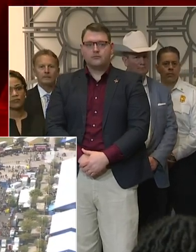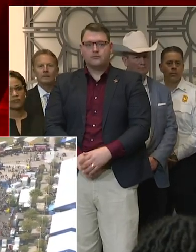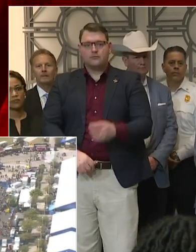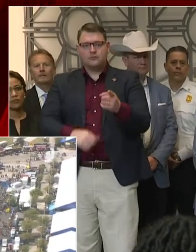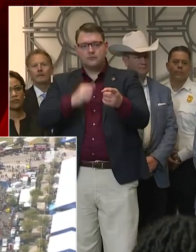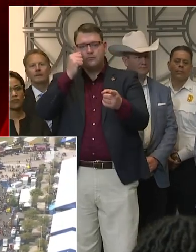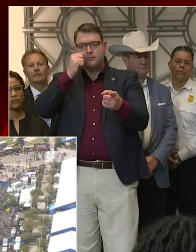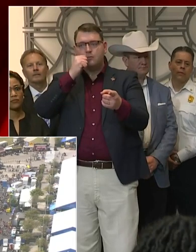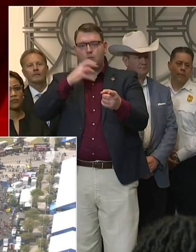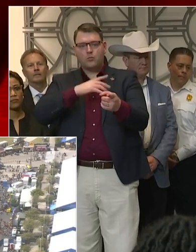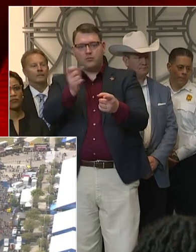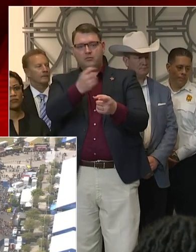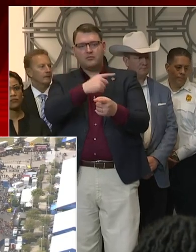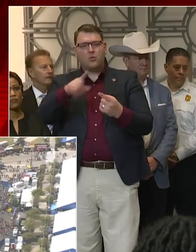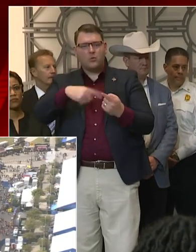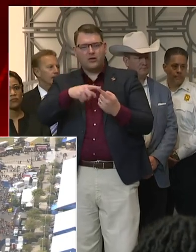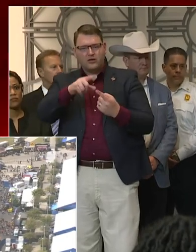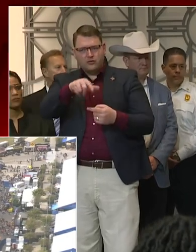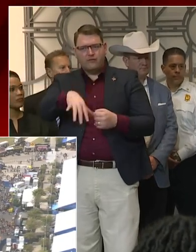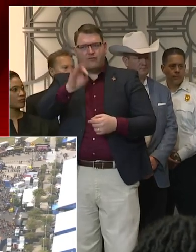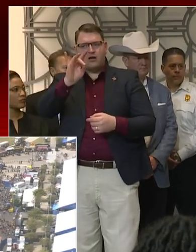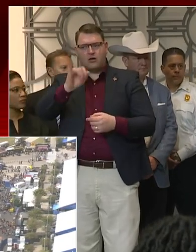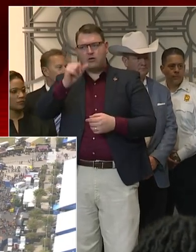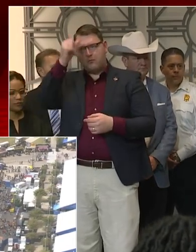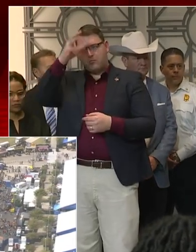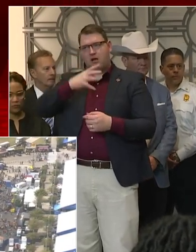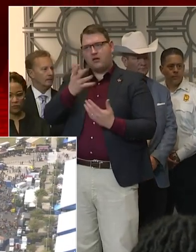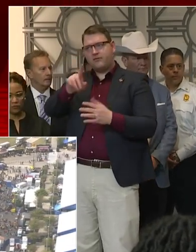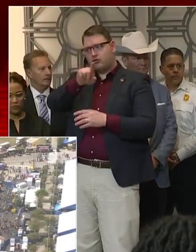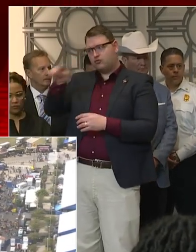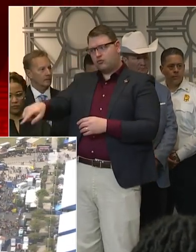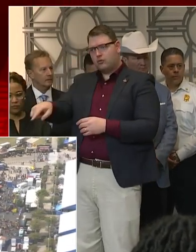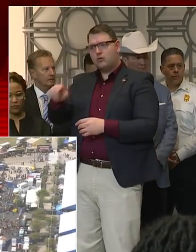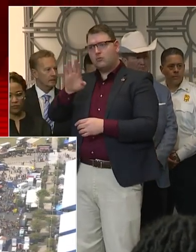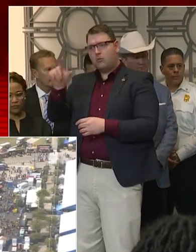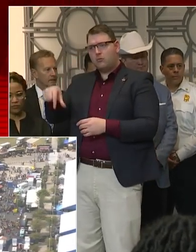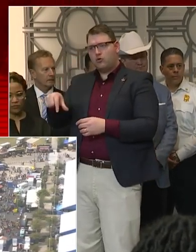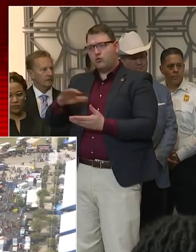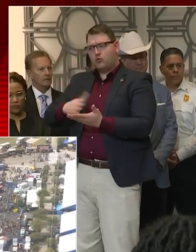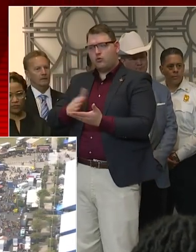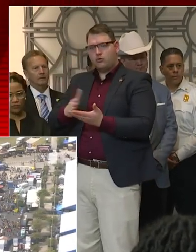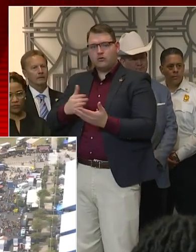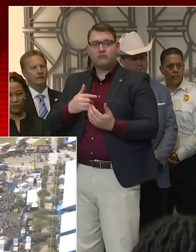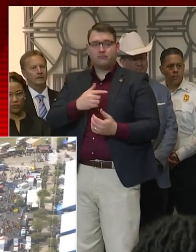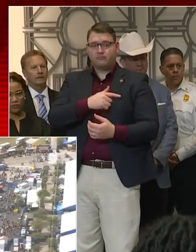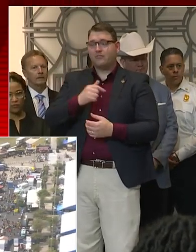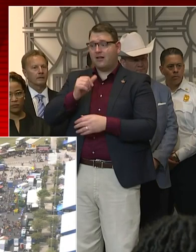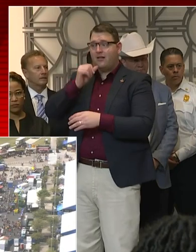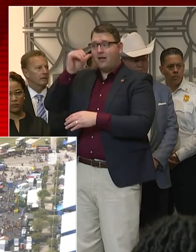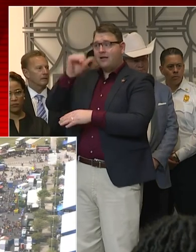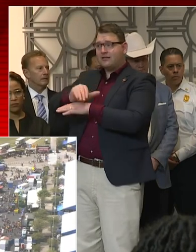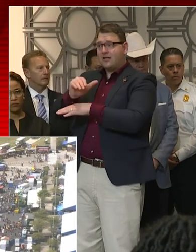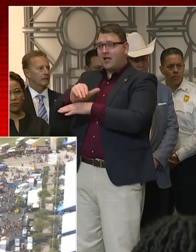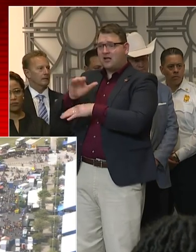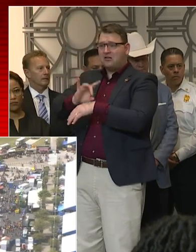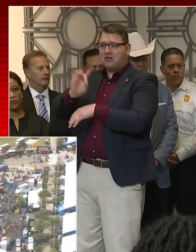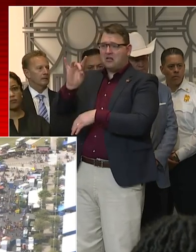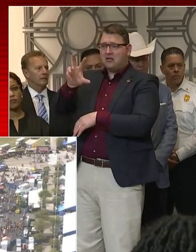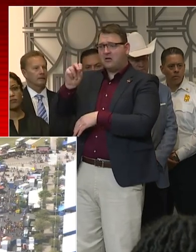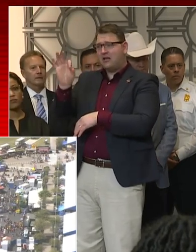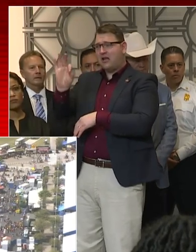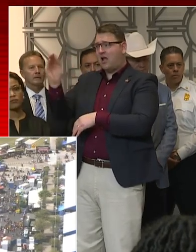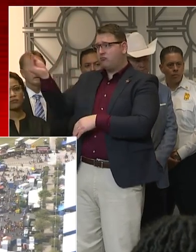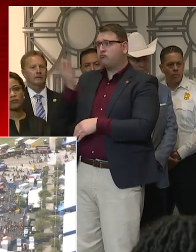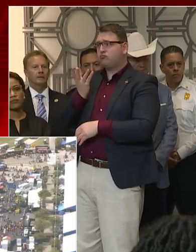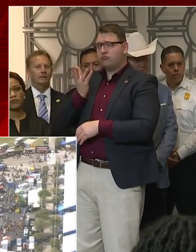with this 40-year-old man, he had not traveled out of the state of Texas recently. All the other positive